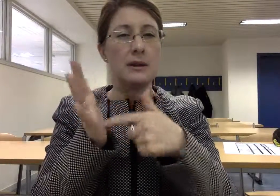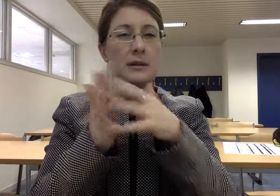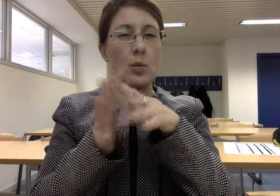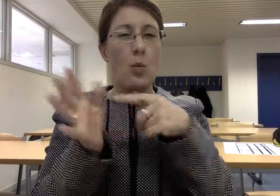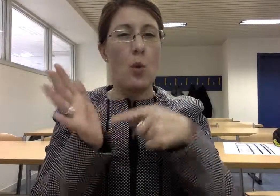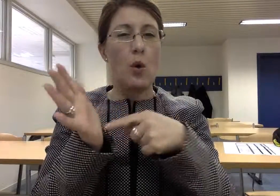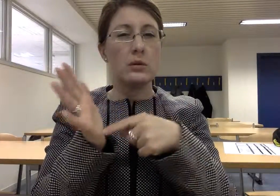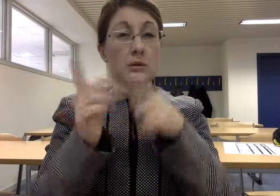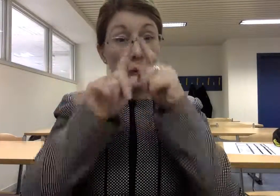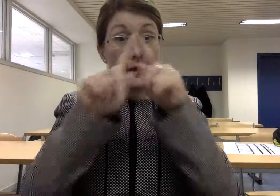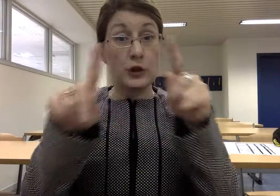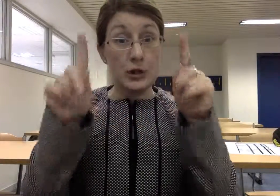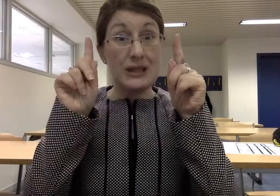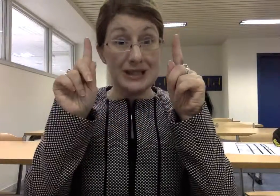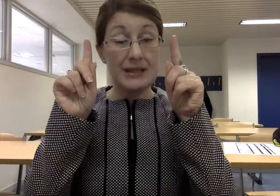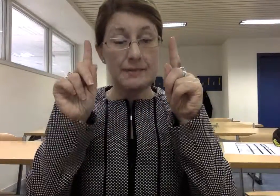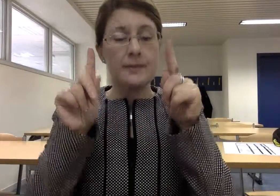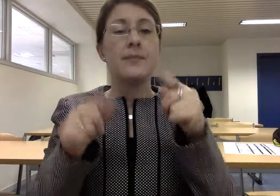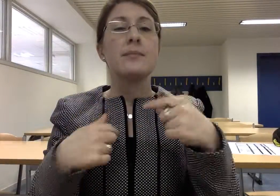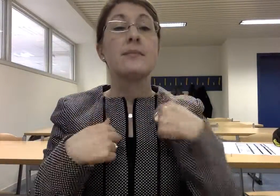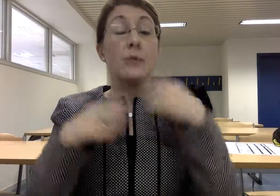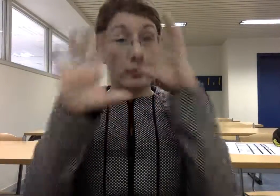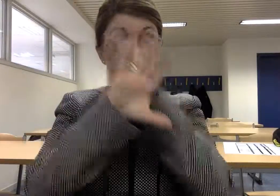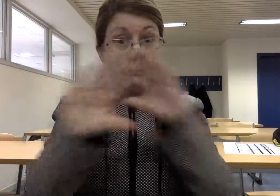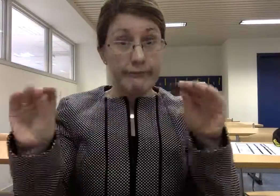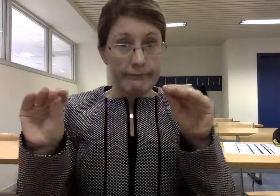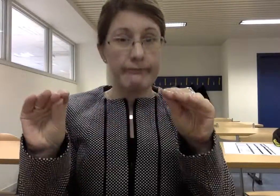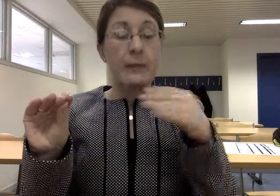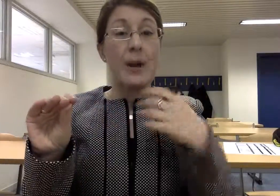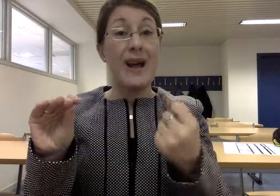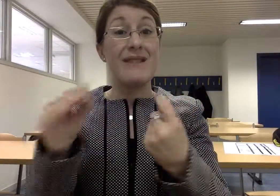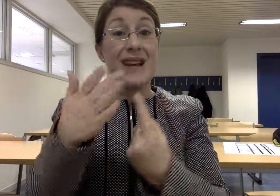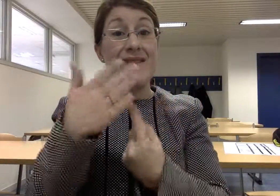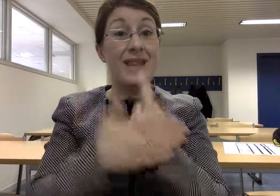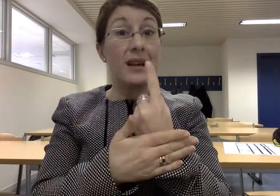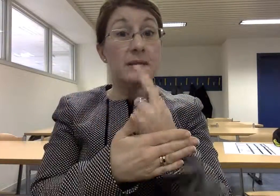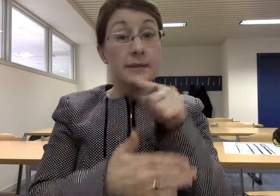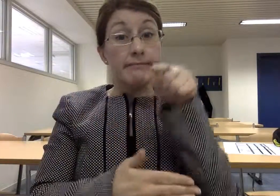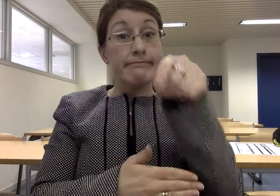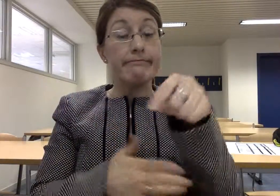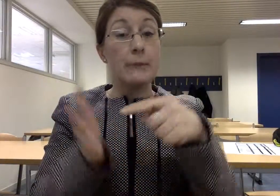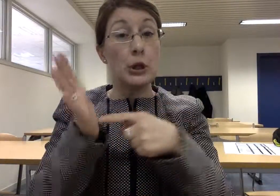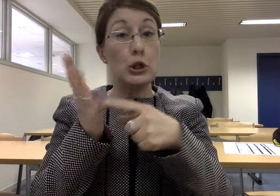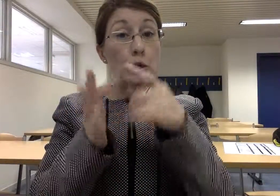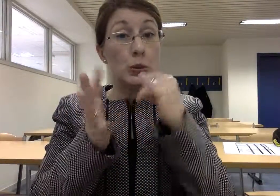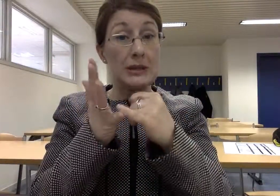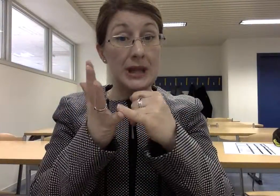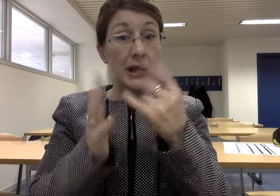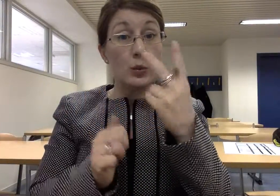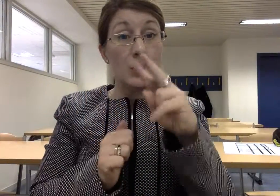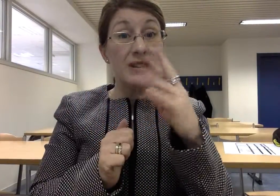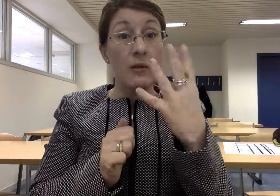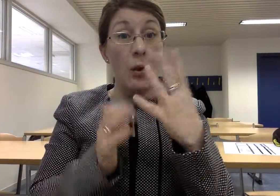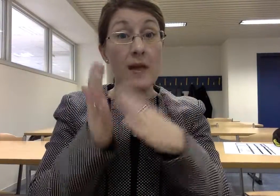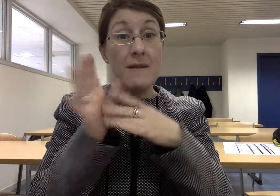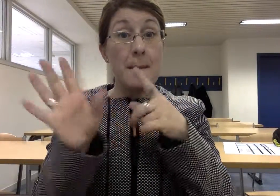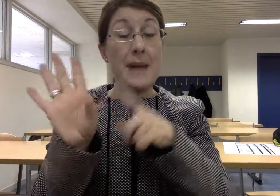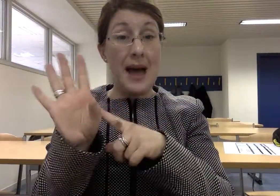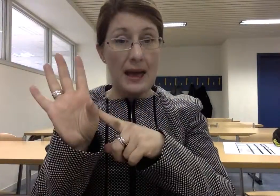so when you have 20 slides what i'll ask is can you just tell me which of these interviews need to be embedded oh because i